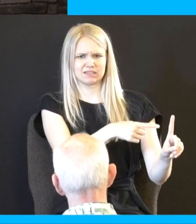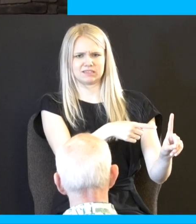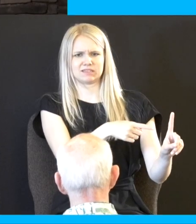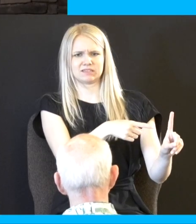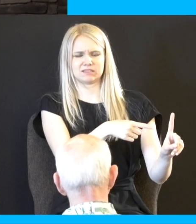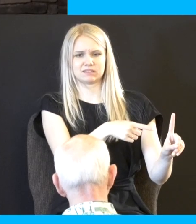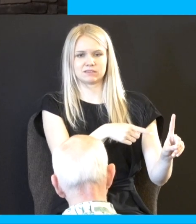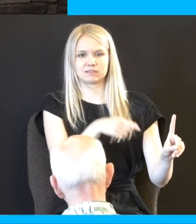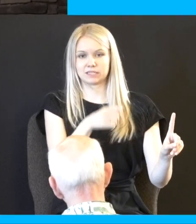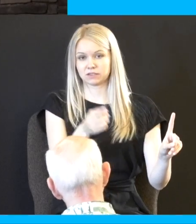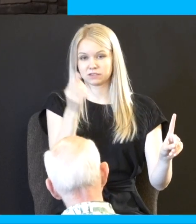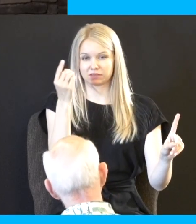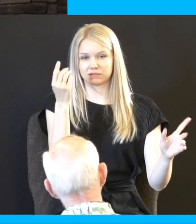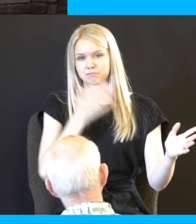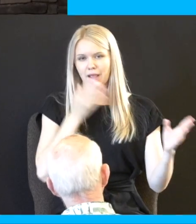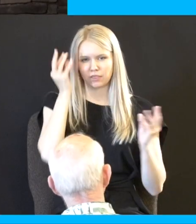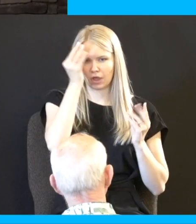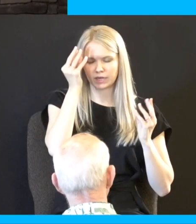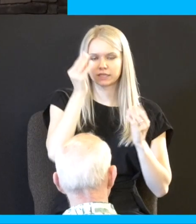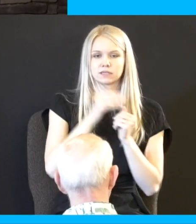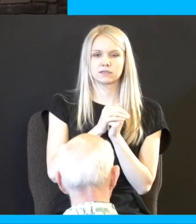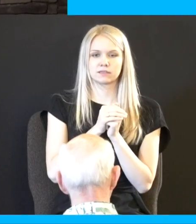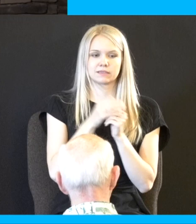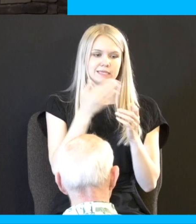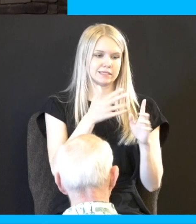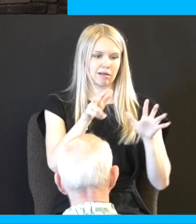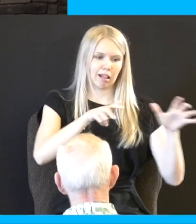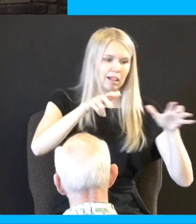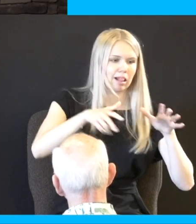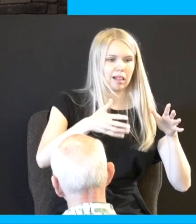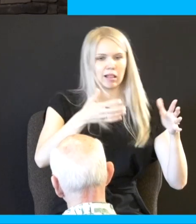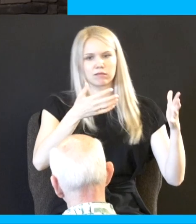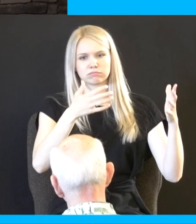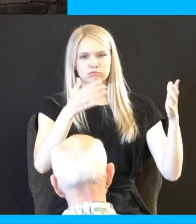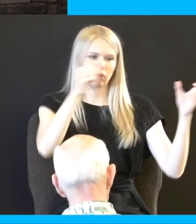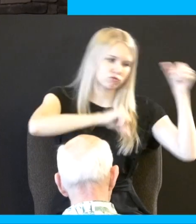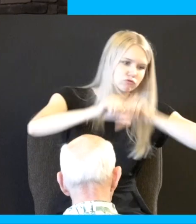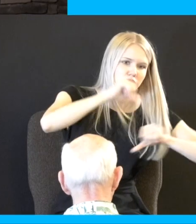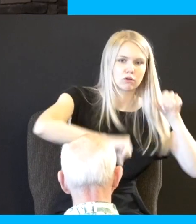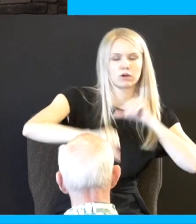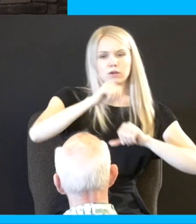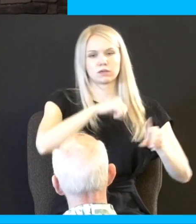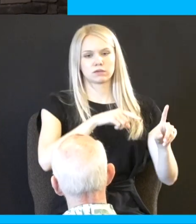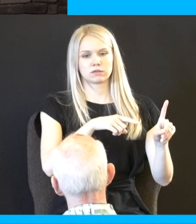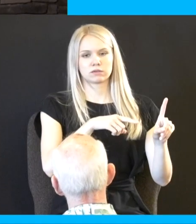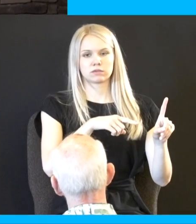here's the thought it seems to be older he's a drunken a glutton everybody got that drunken glutton that seems to be older for one if you don't want to be